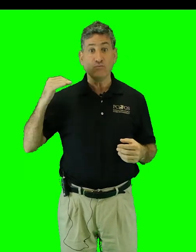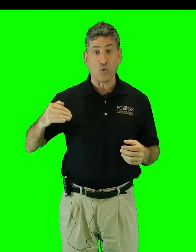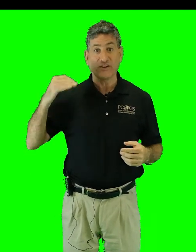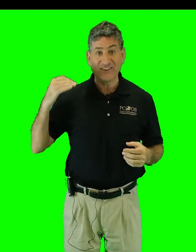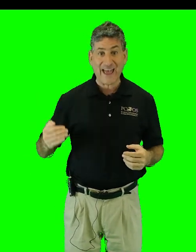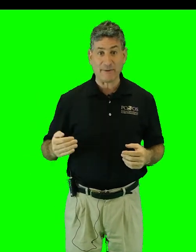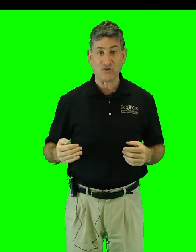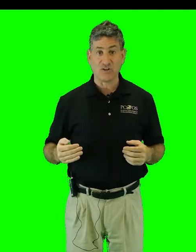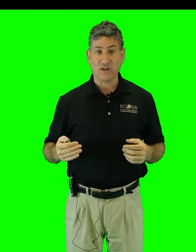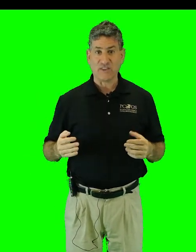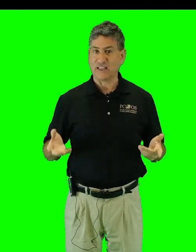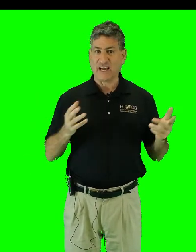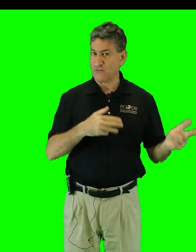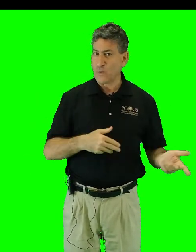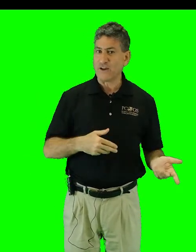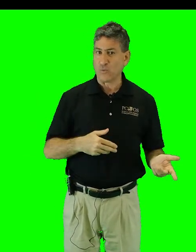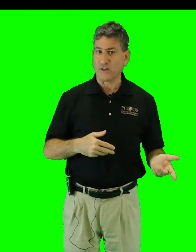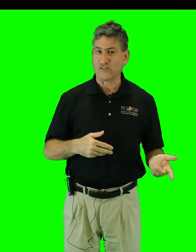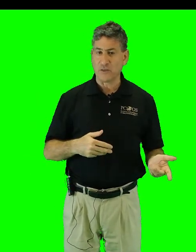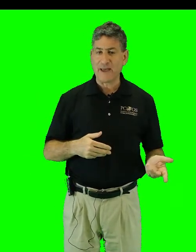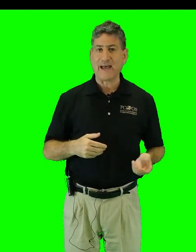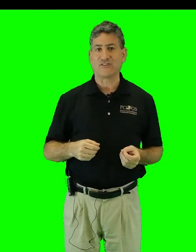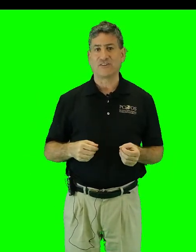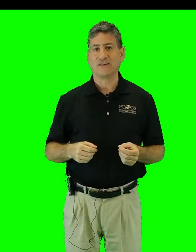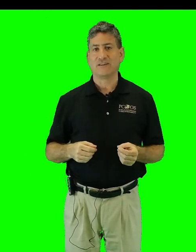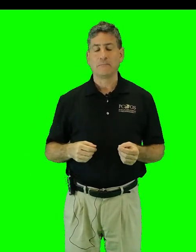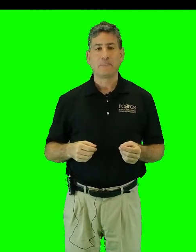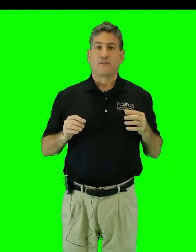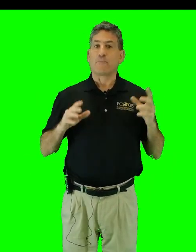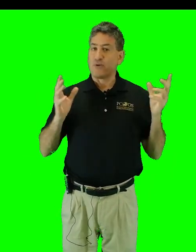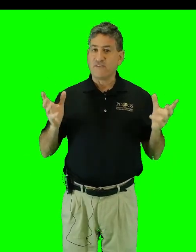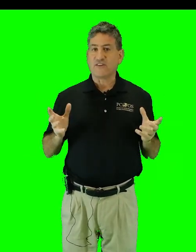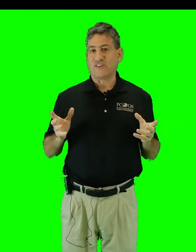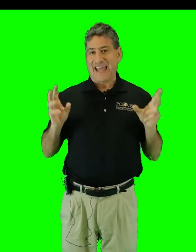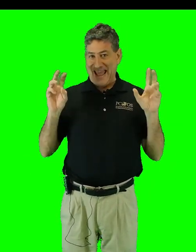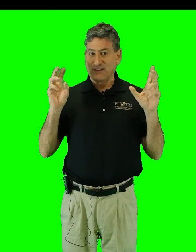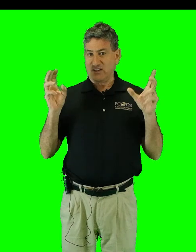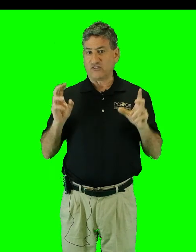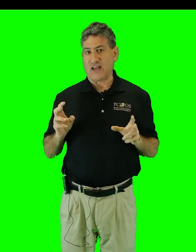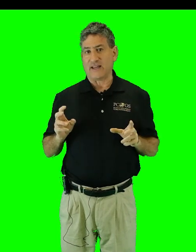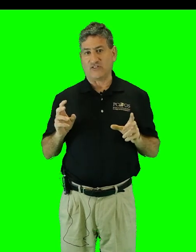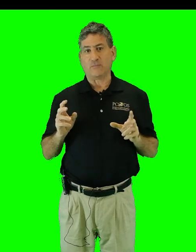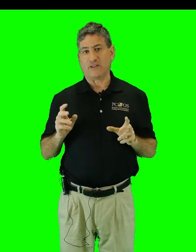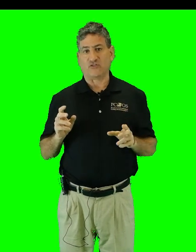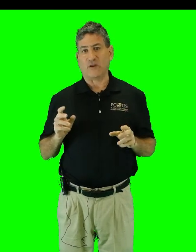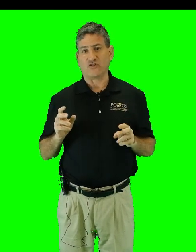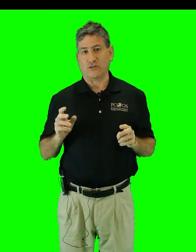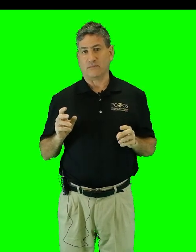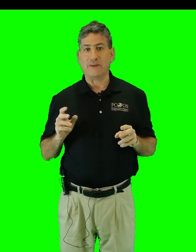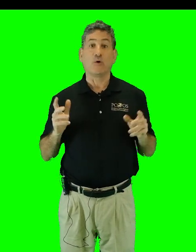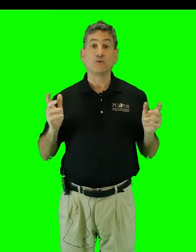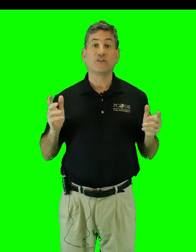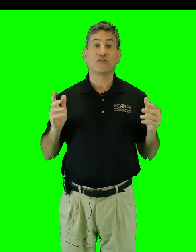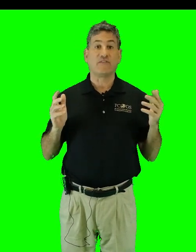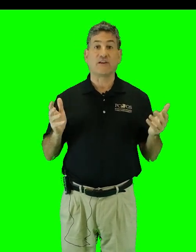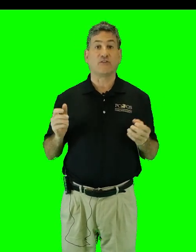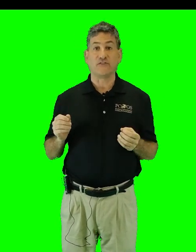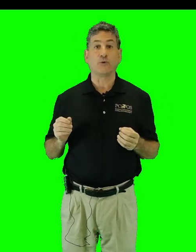more damage than a lot of weaker ones in the past. The previous anti-science administration beholden to fossil fuel